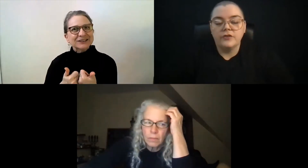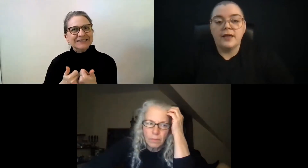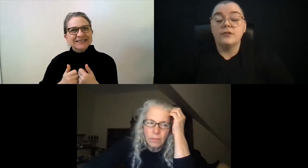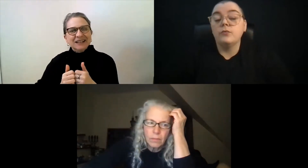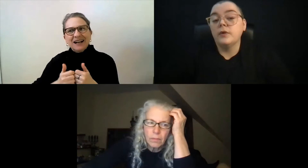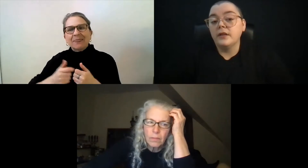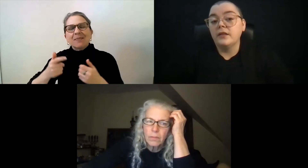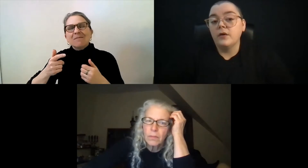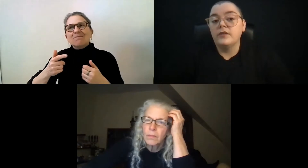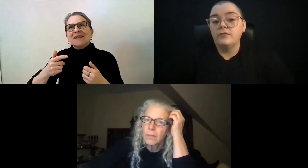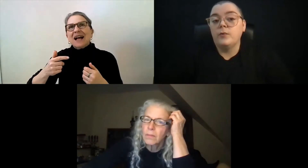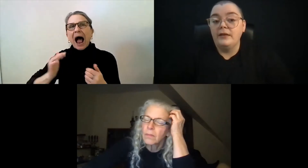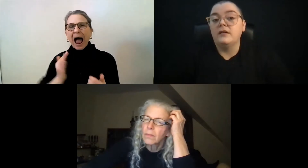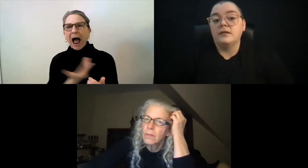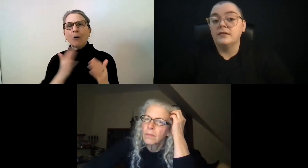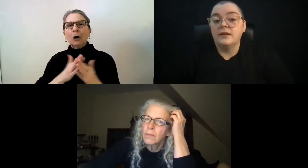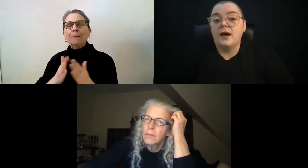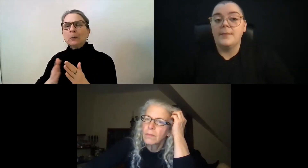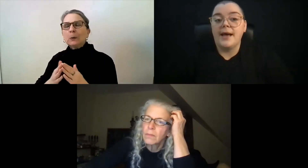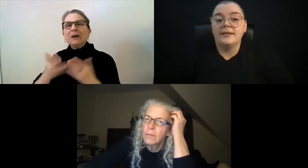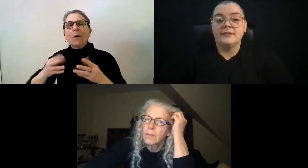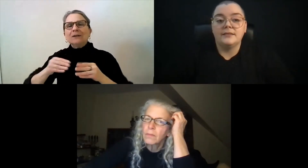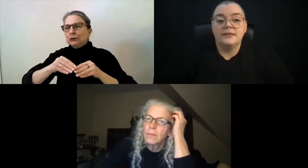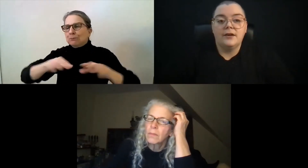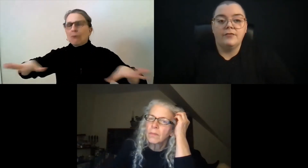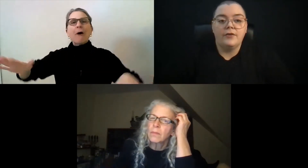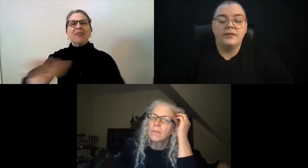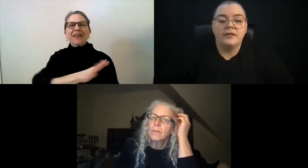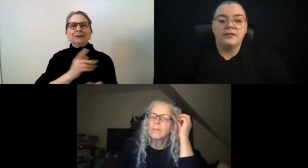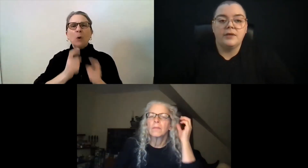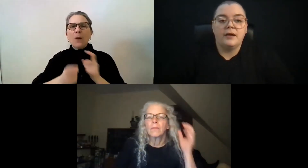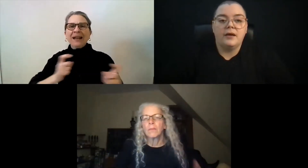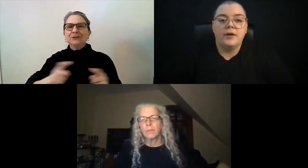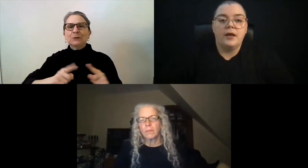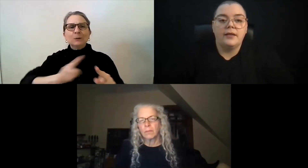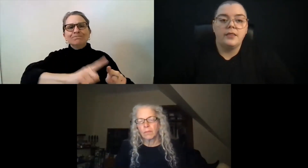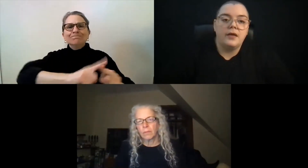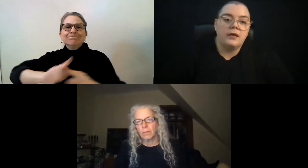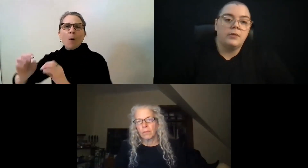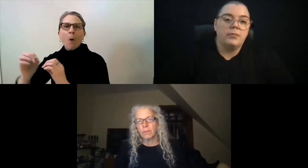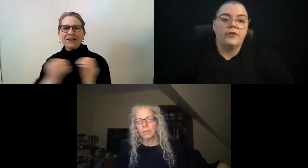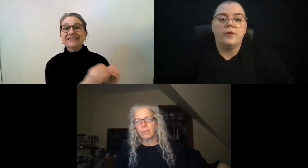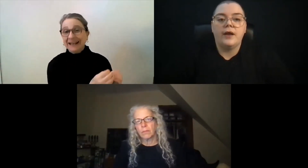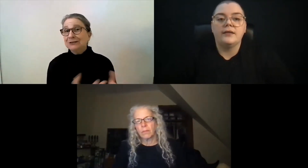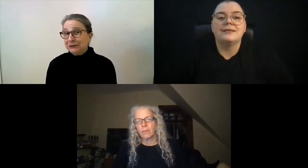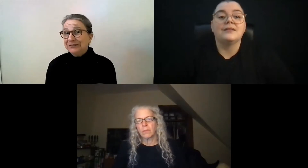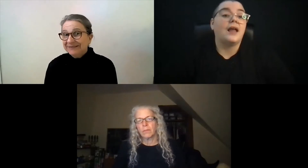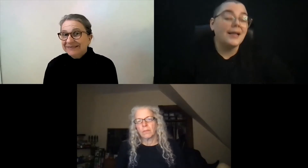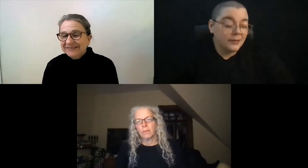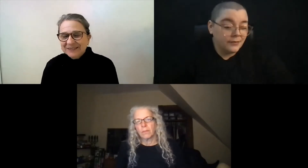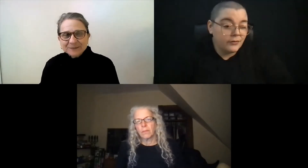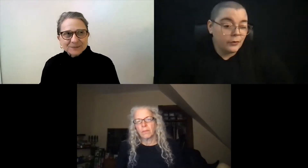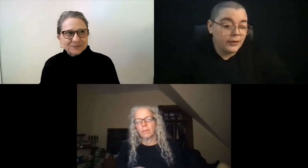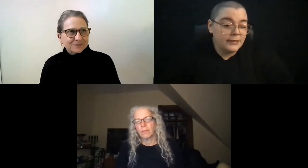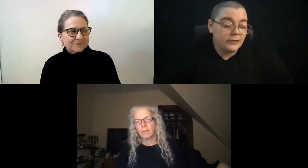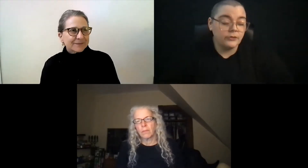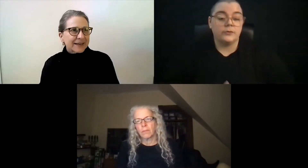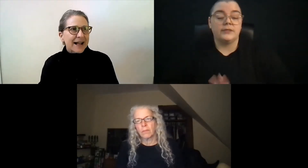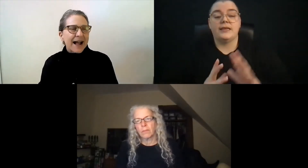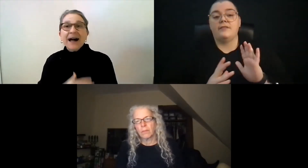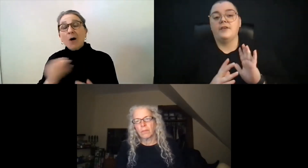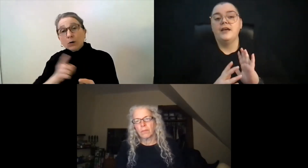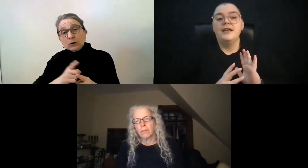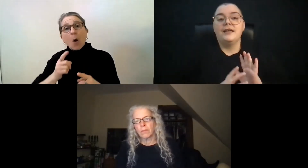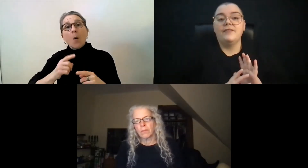donations. And it's really those have dwindled as, you know, fundraising has become an online thing and people are donating to lots of different organizations.